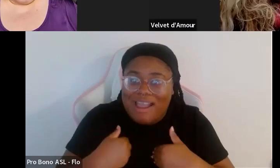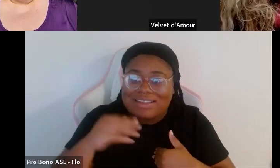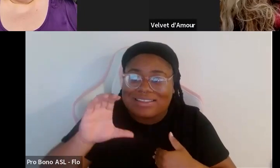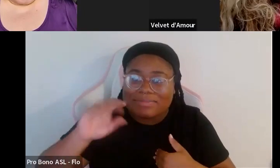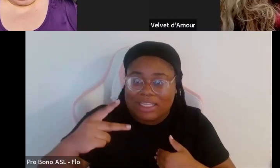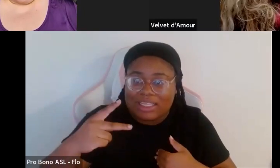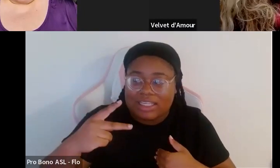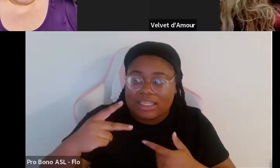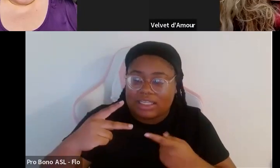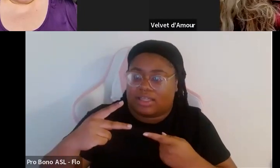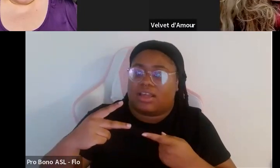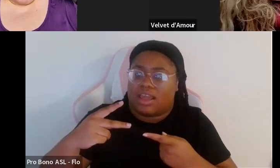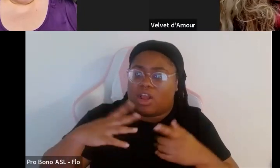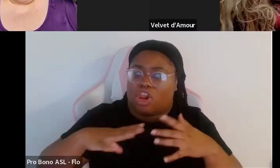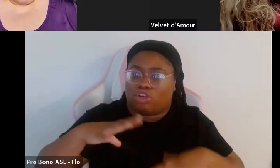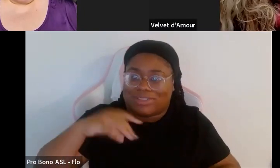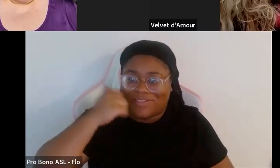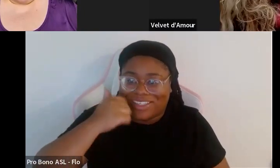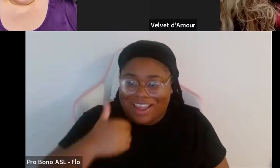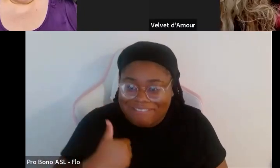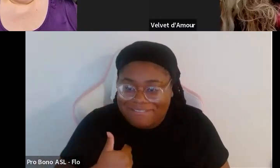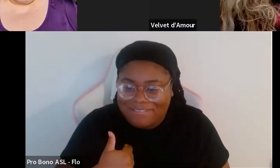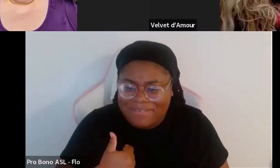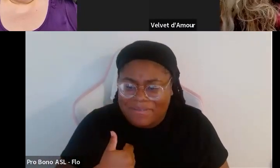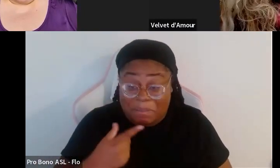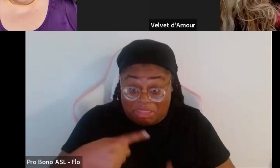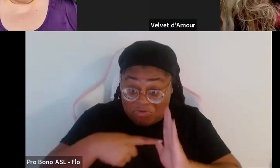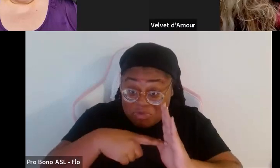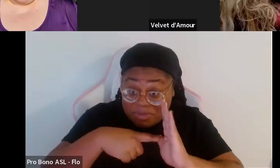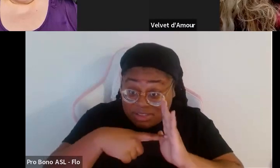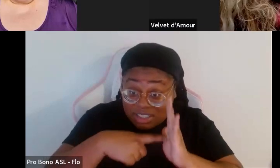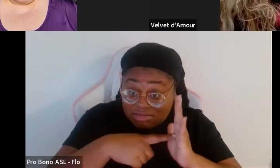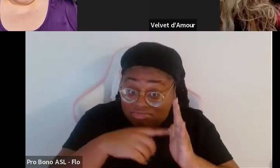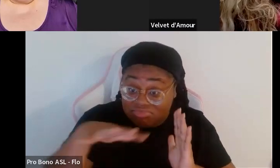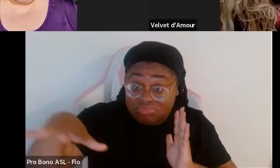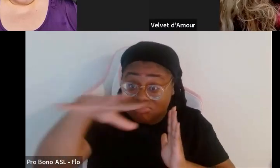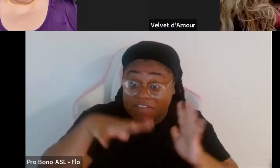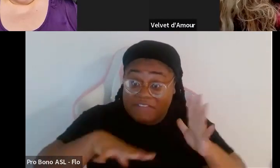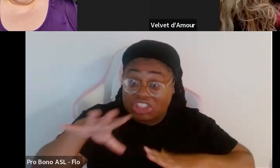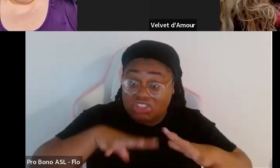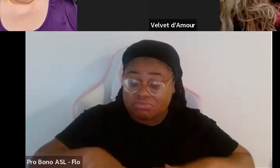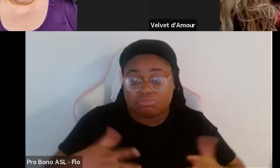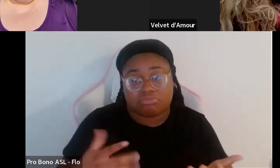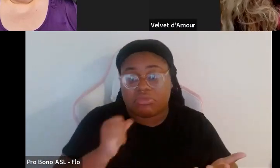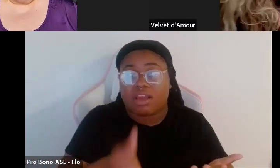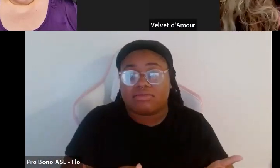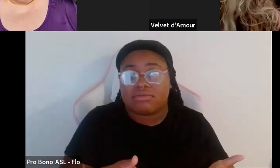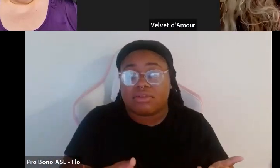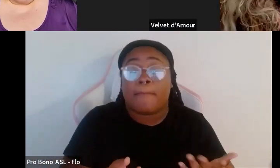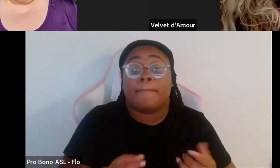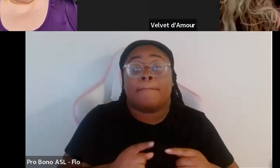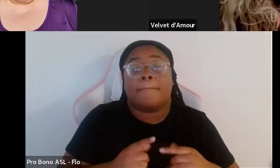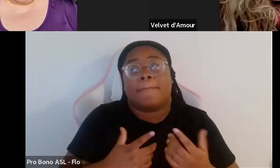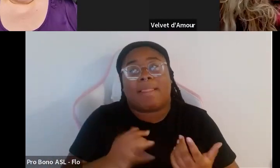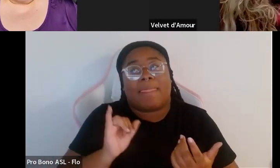you know they wear clothes every damn day but are they ever represented anywhere in fashion like they're absolutely not let alone in kind